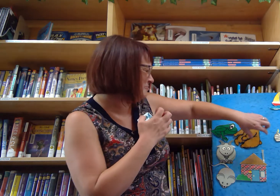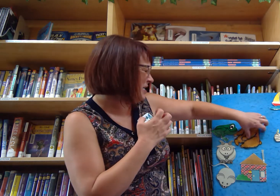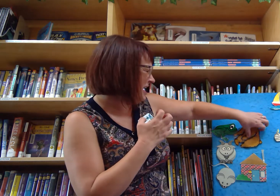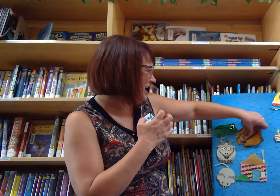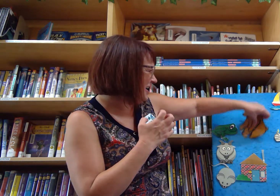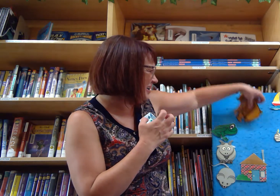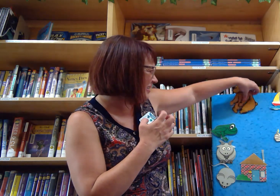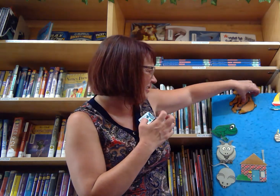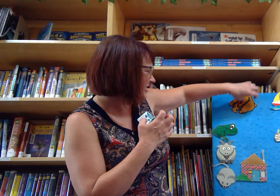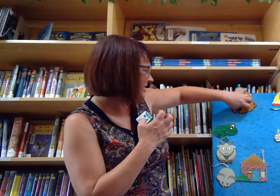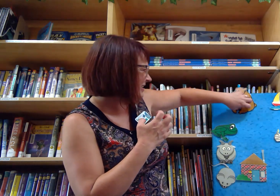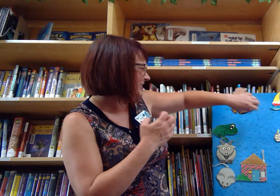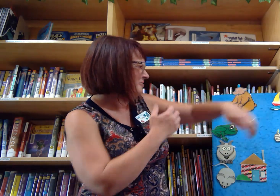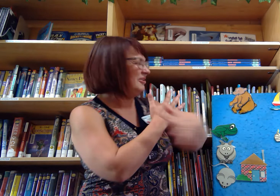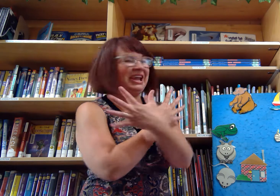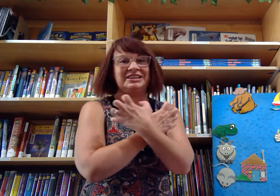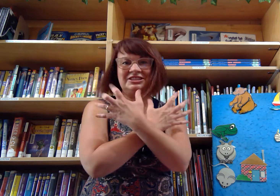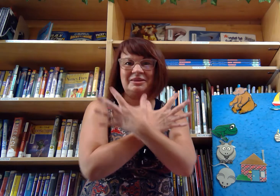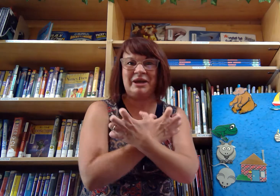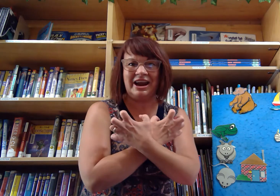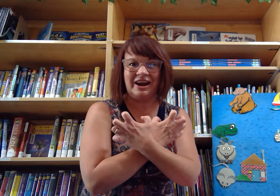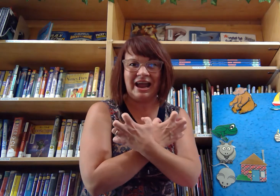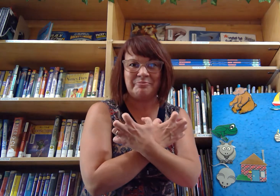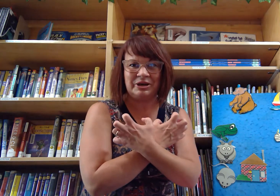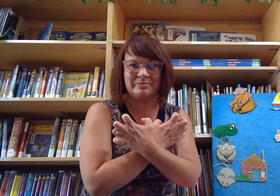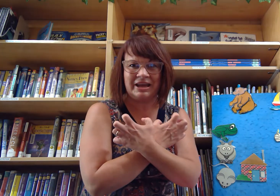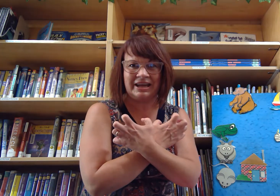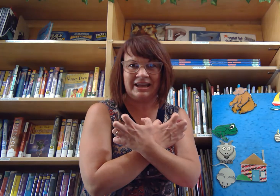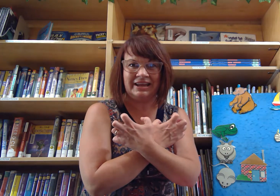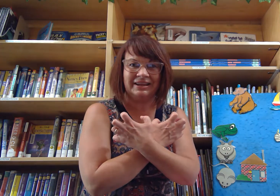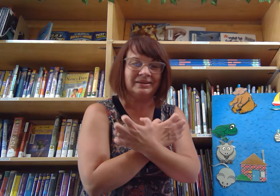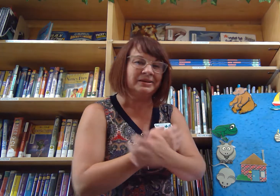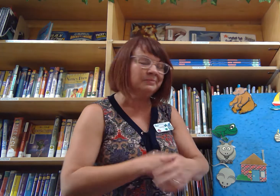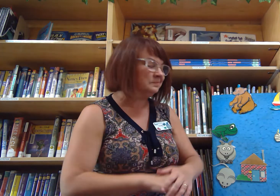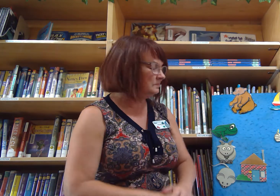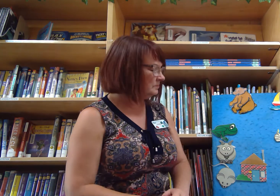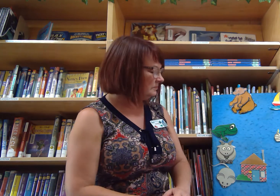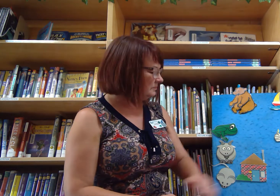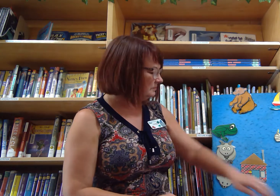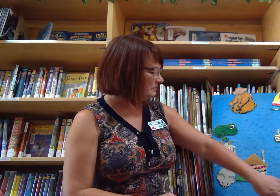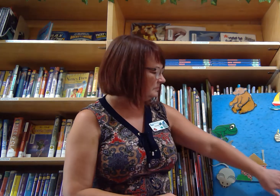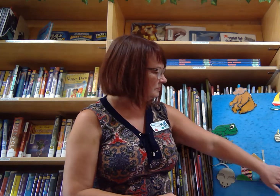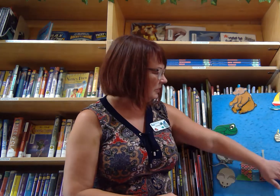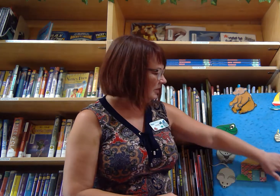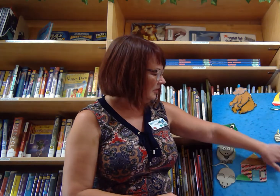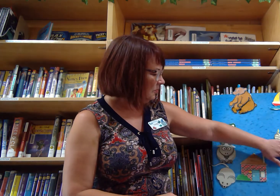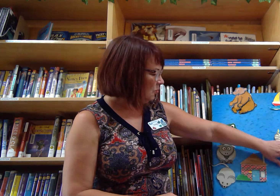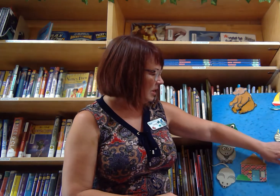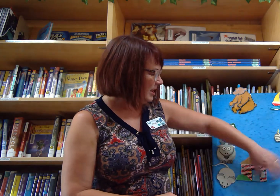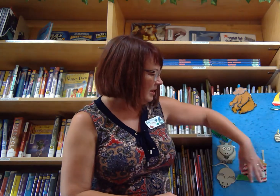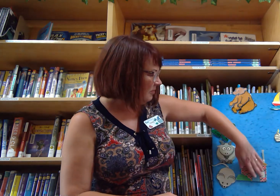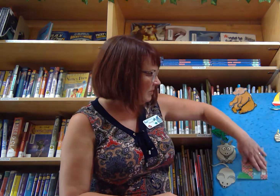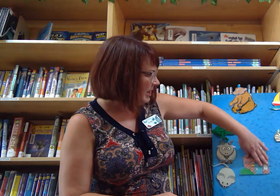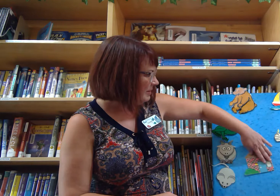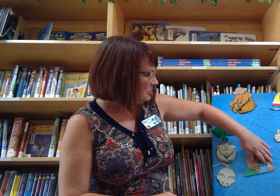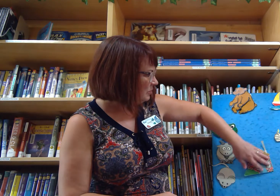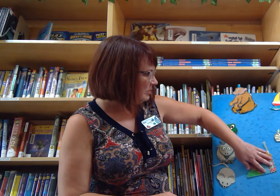bear. We'll catch a bear and put him on a... Hmm. What rhymes with